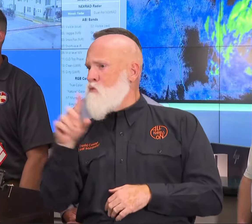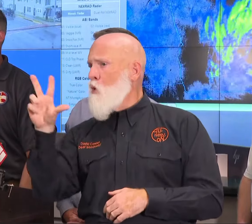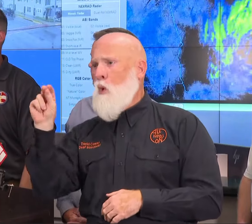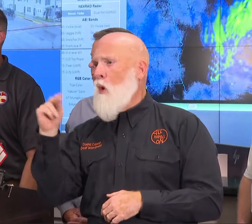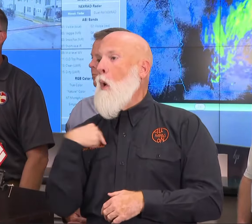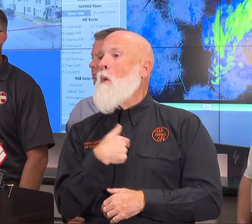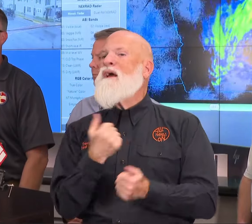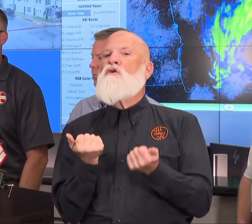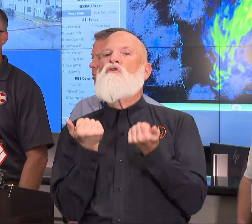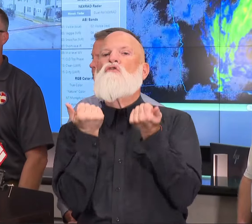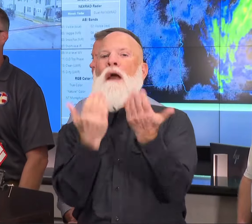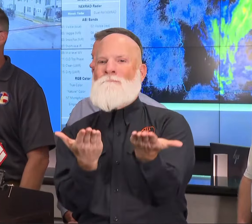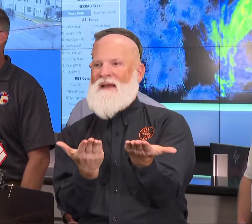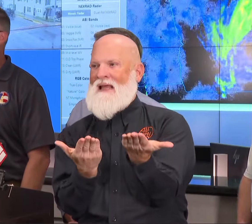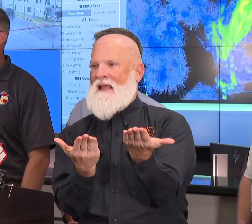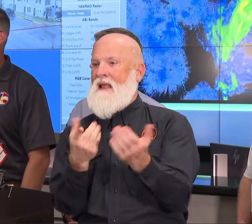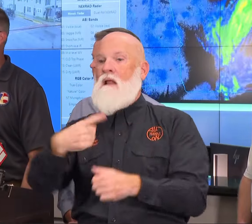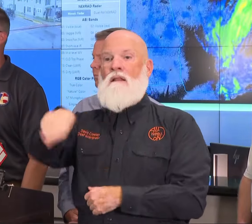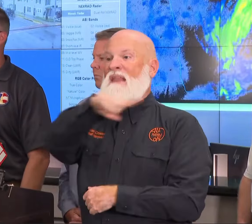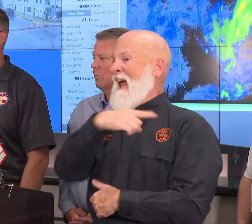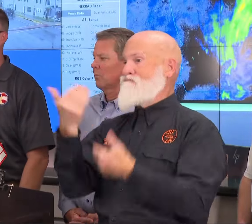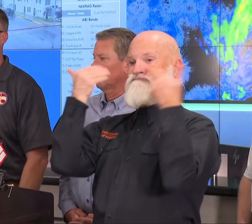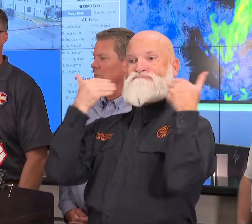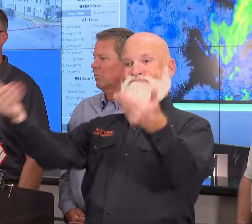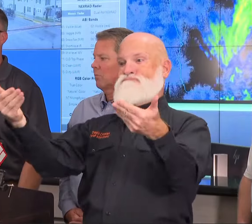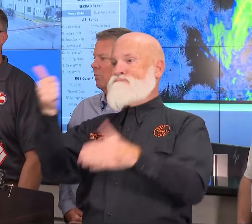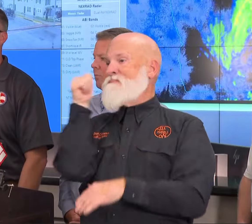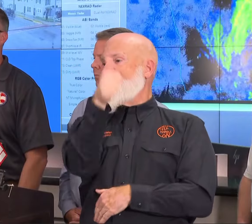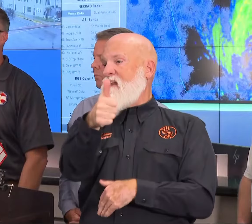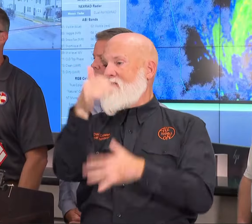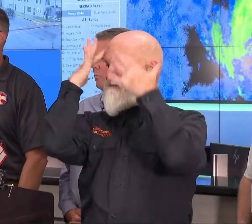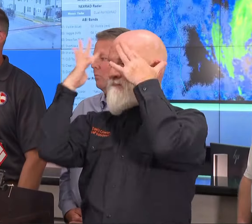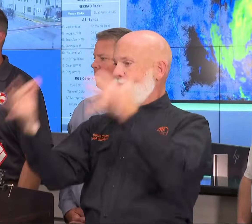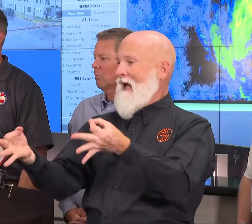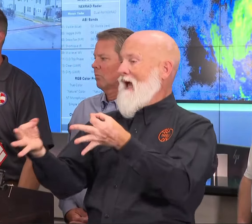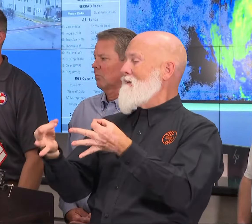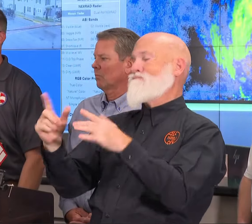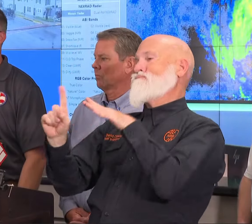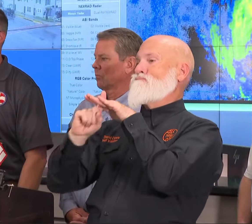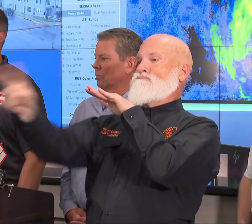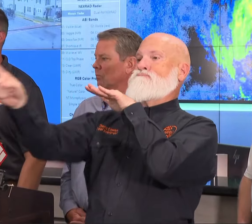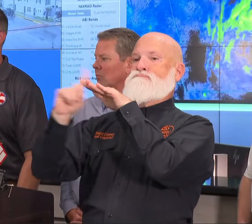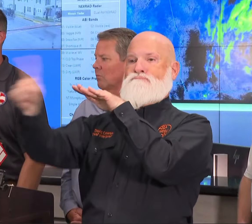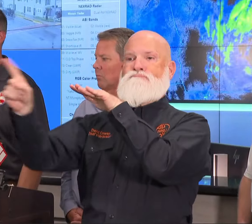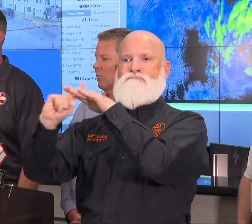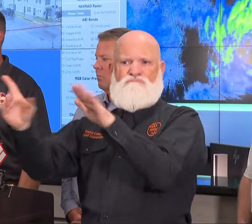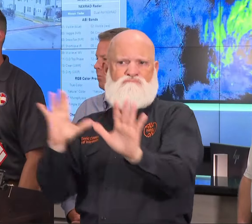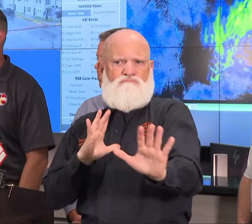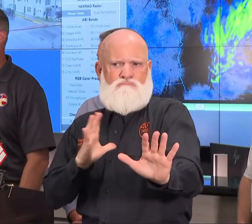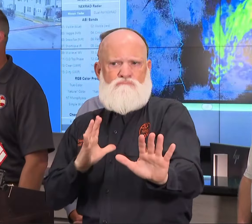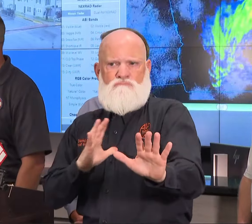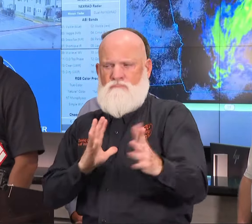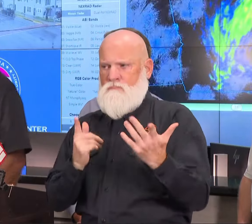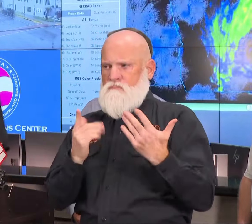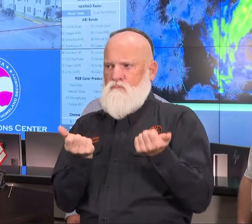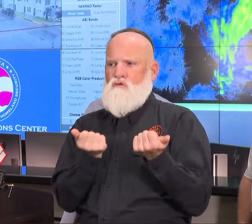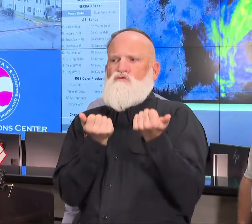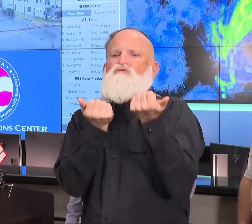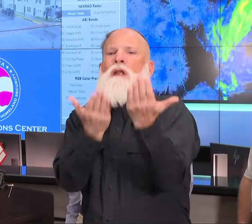prevention beats a pound of cure in those scenarios. So we were there, but we didn't have an evacuation order in place.